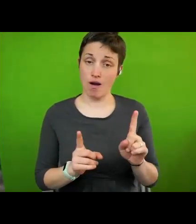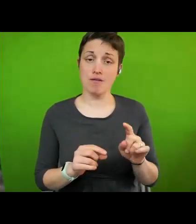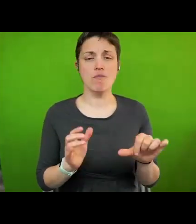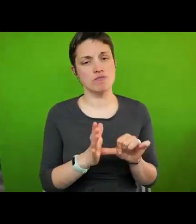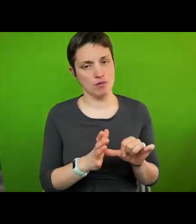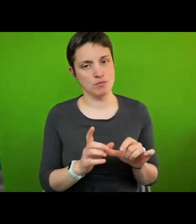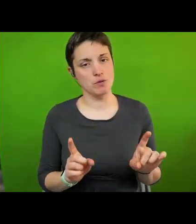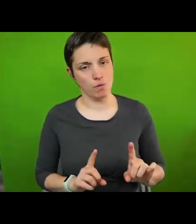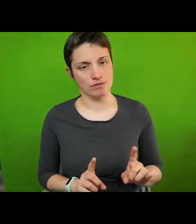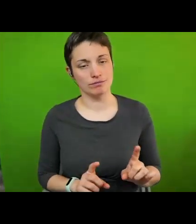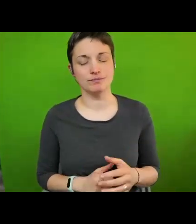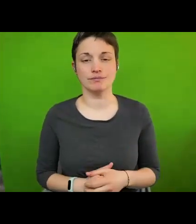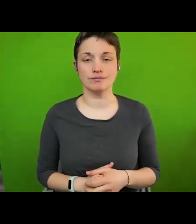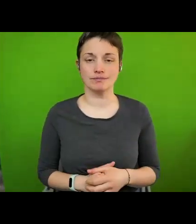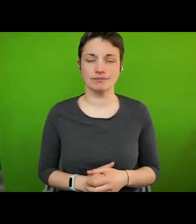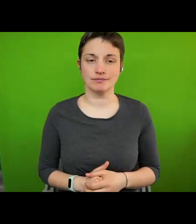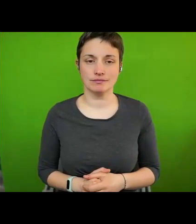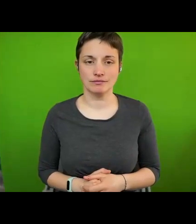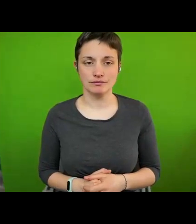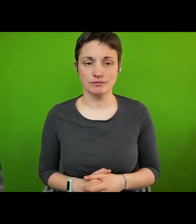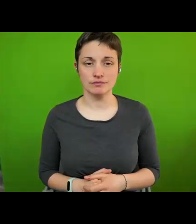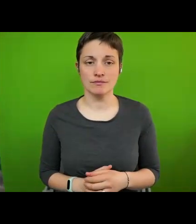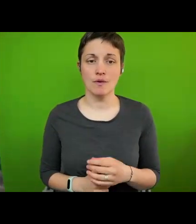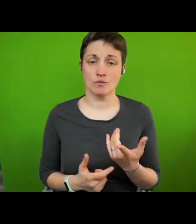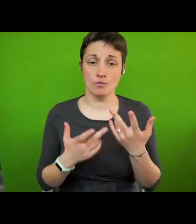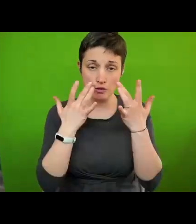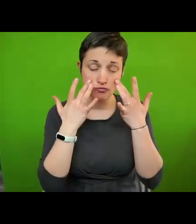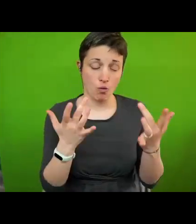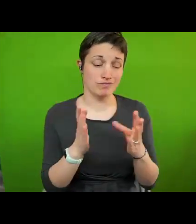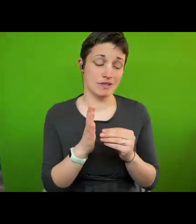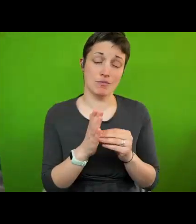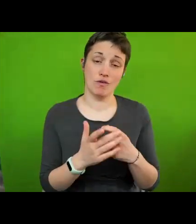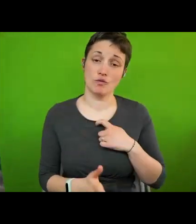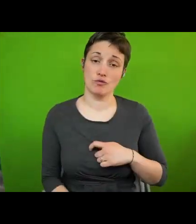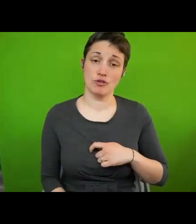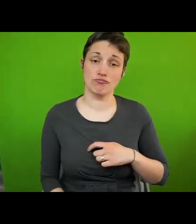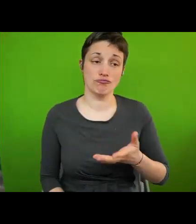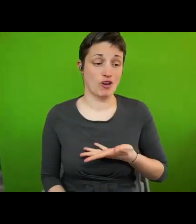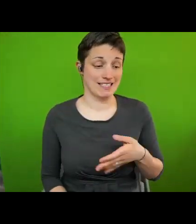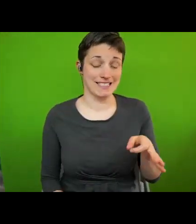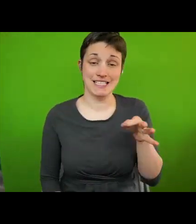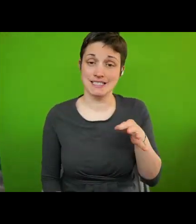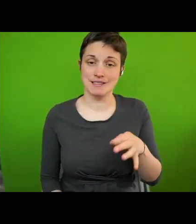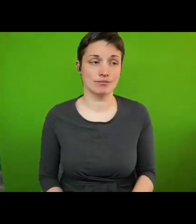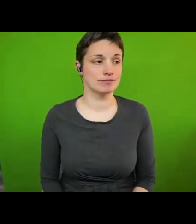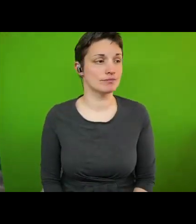as one of the many examples of a human rights city worldwide here. In cards.